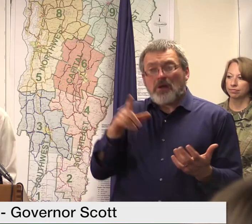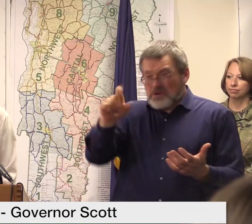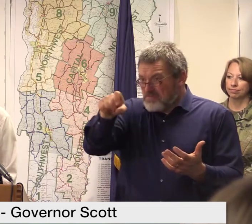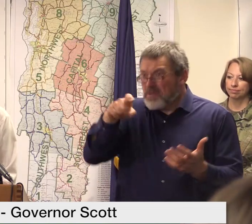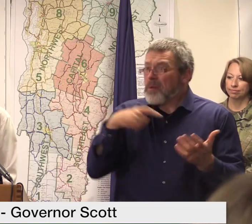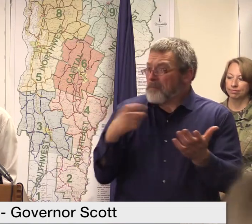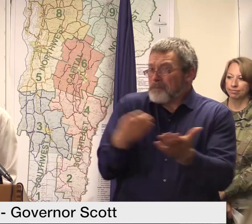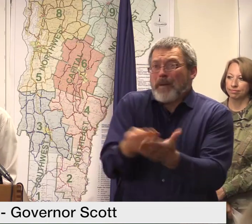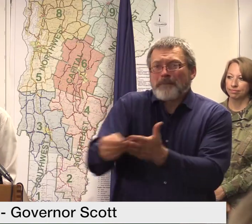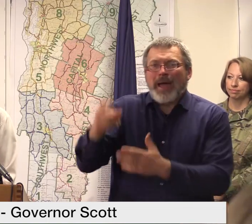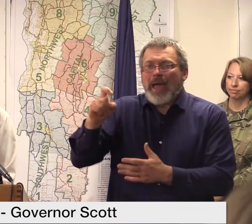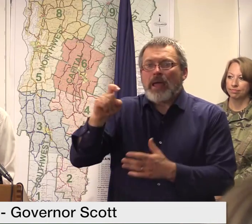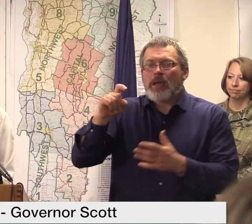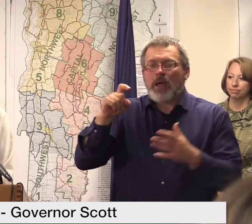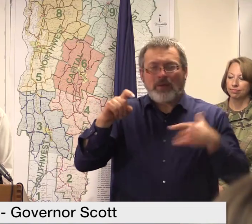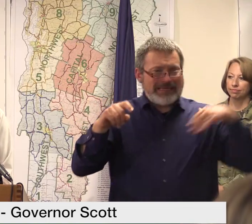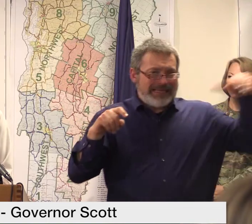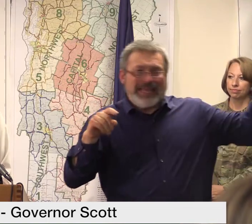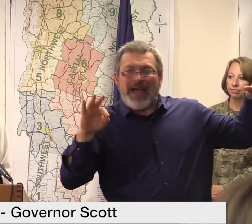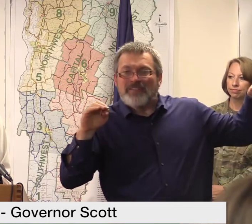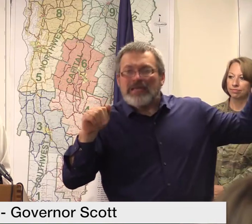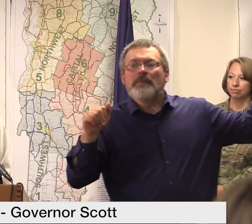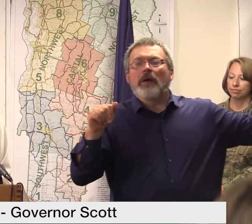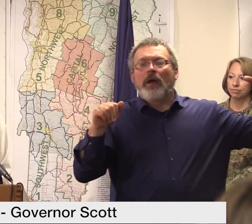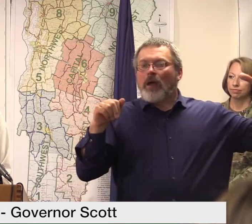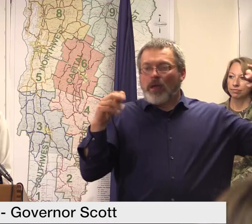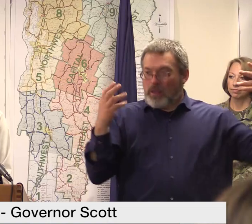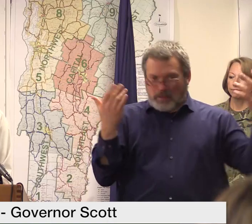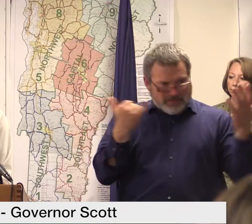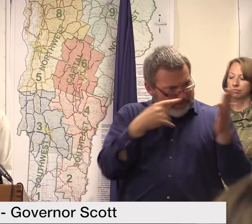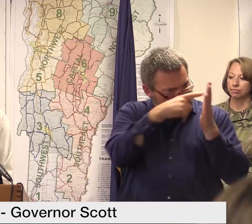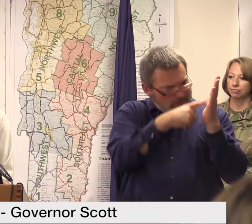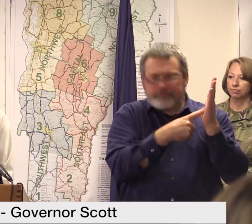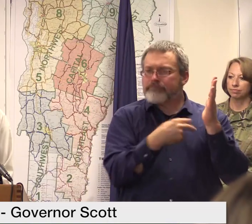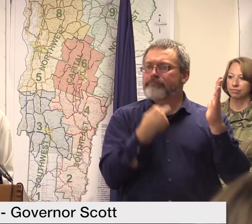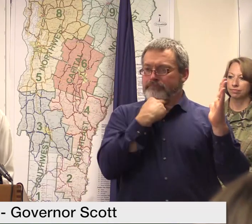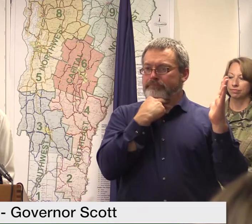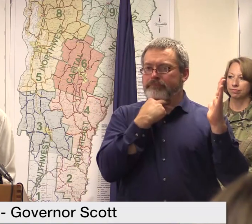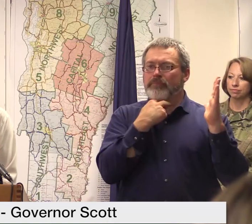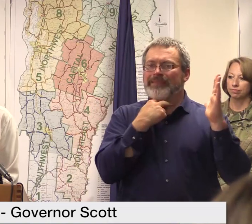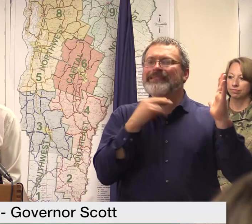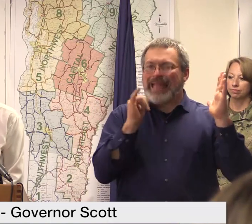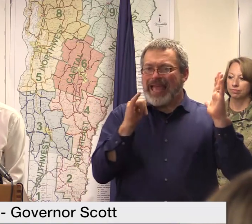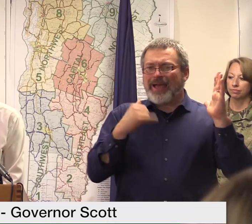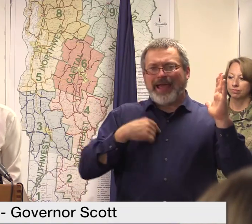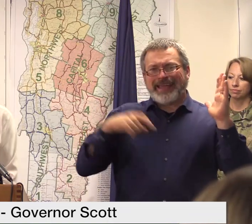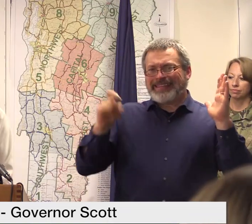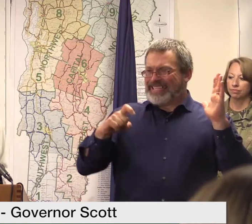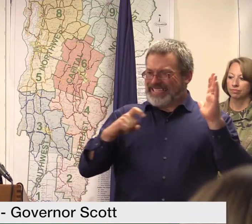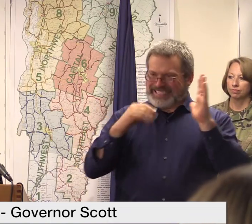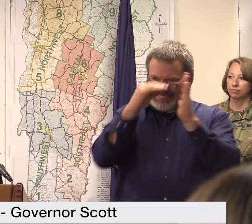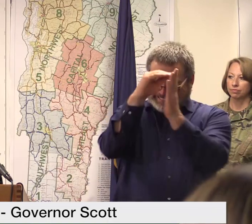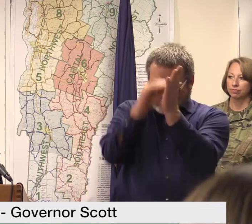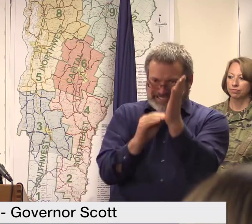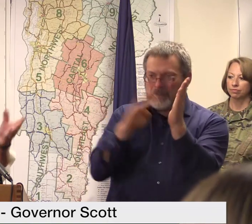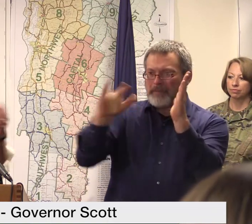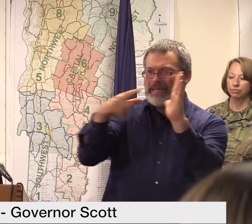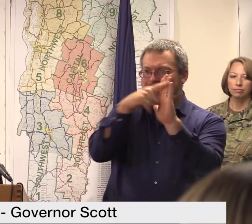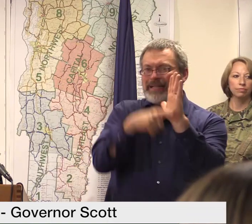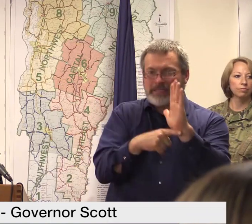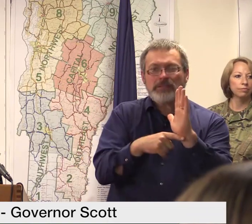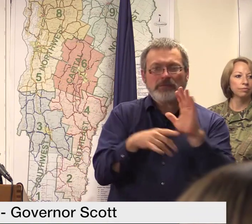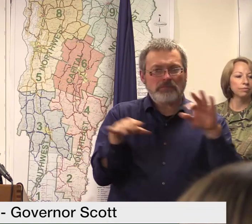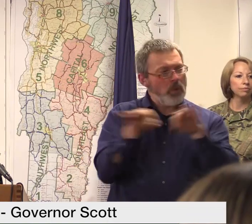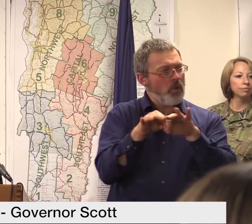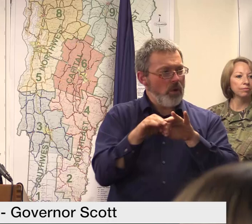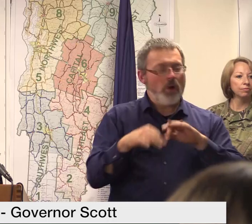FEMA under the present structure can't do that but that's why we need supplemental funding in order to accomplish that I